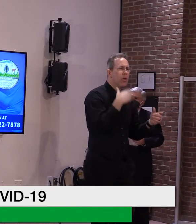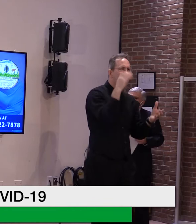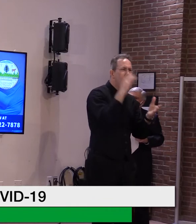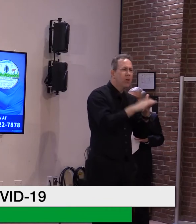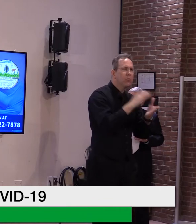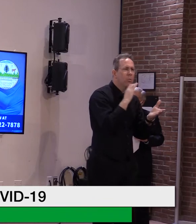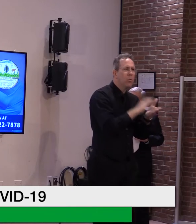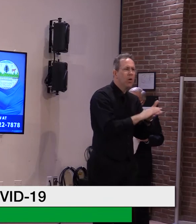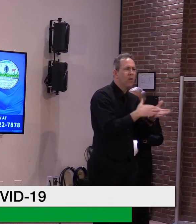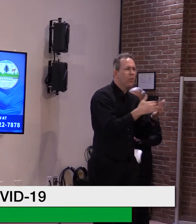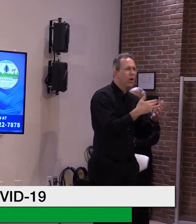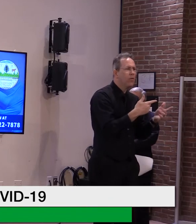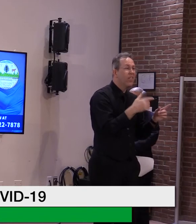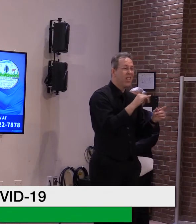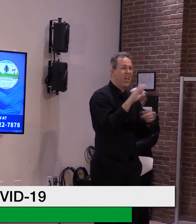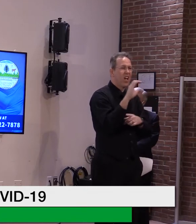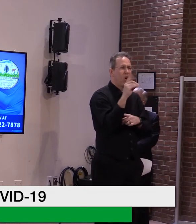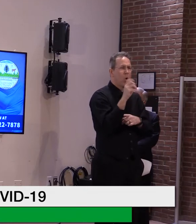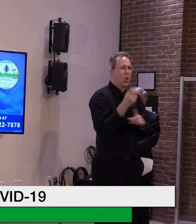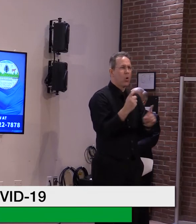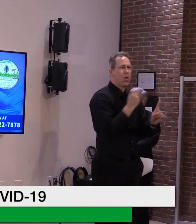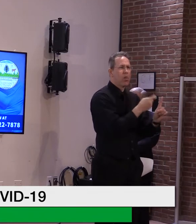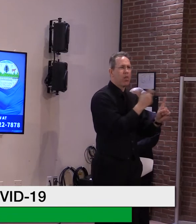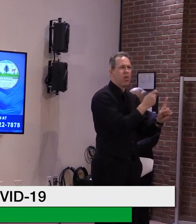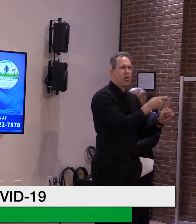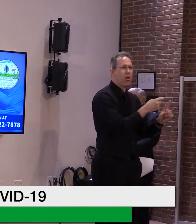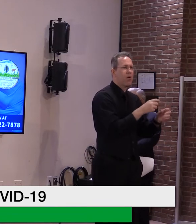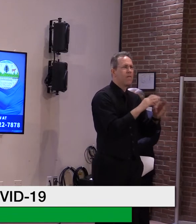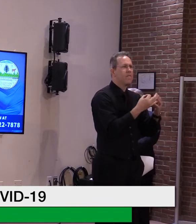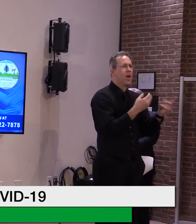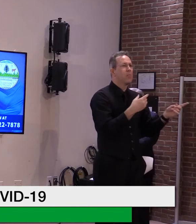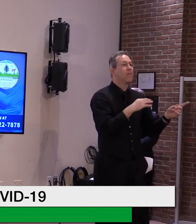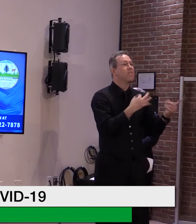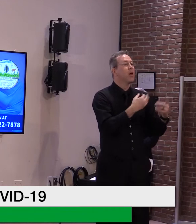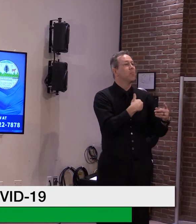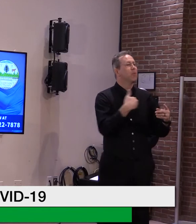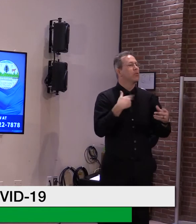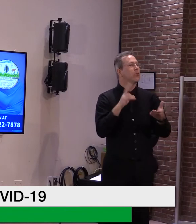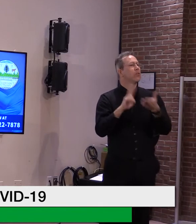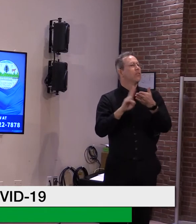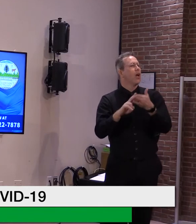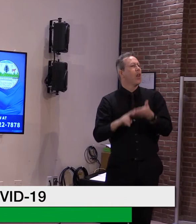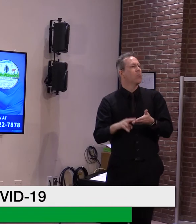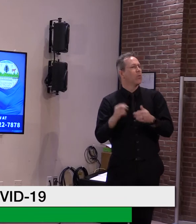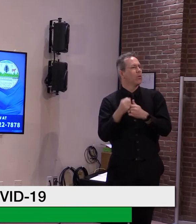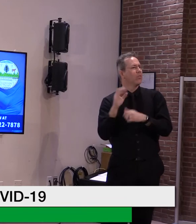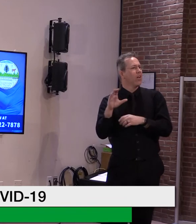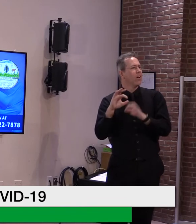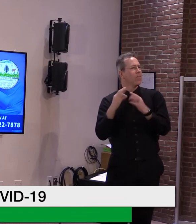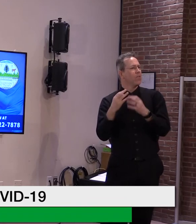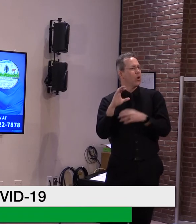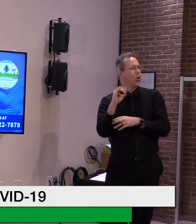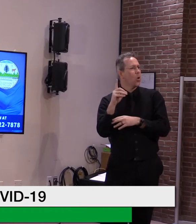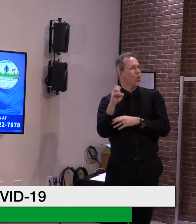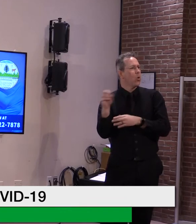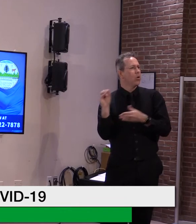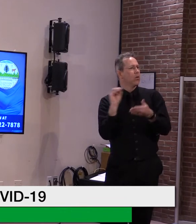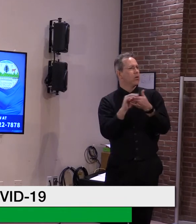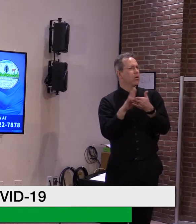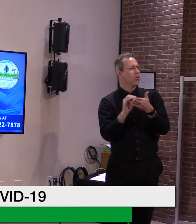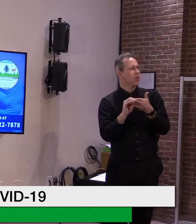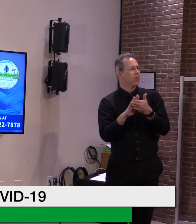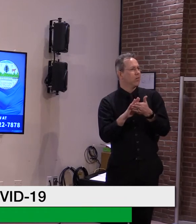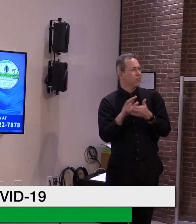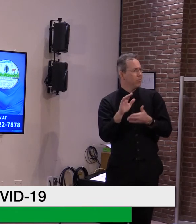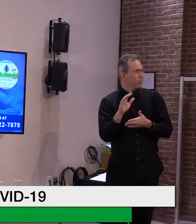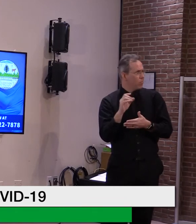use that, go in and sign up, or as the state come up with some sort of system